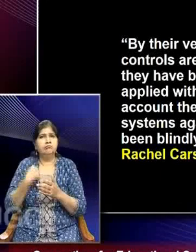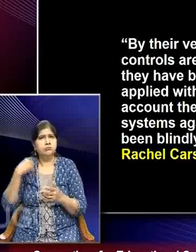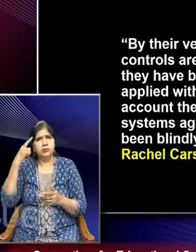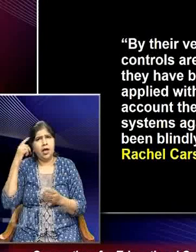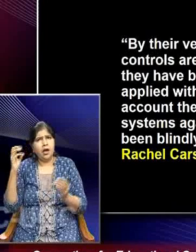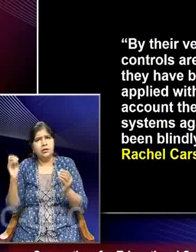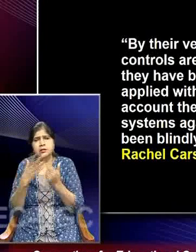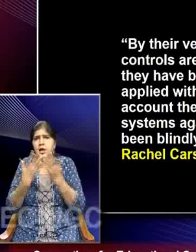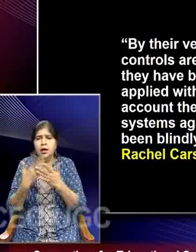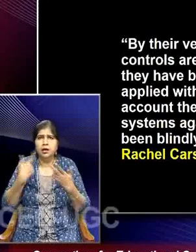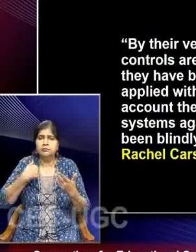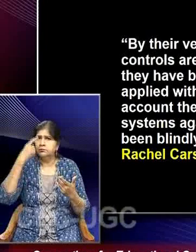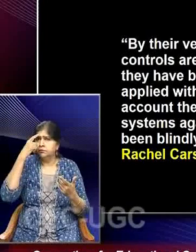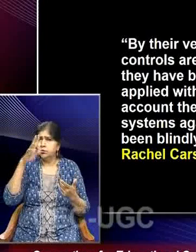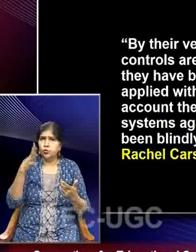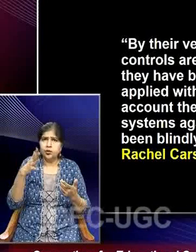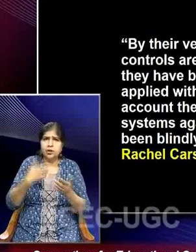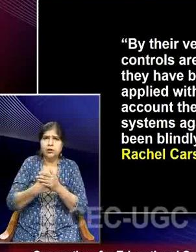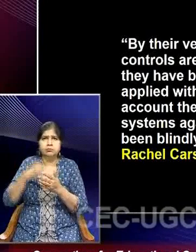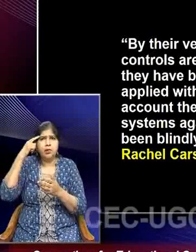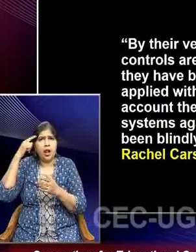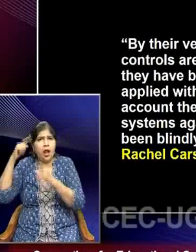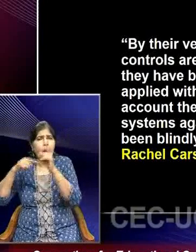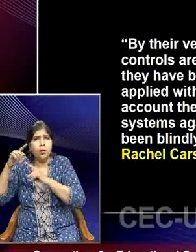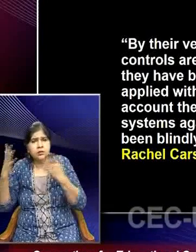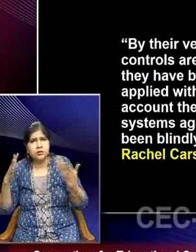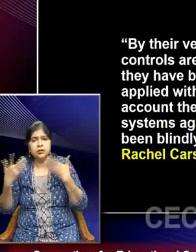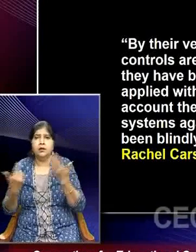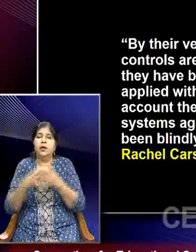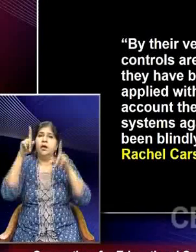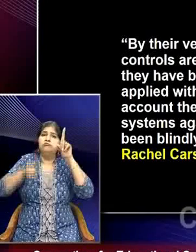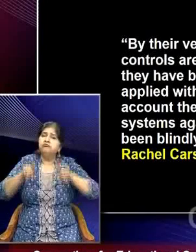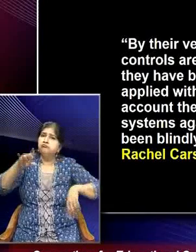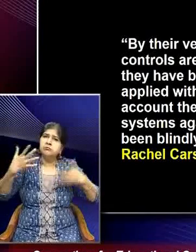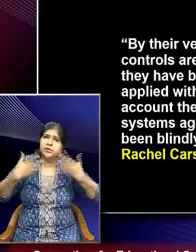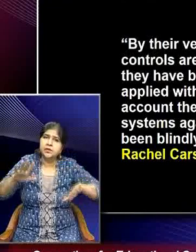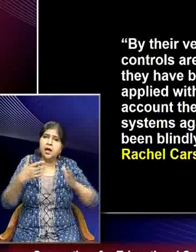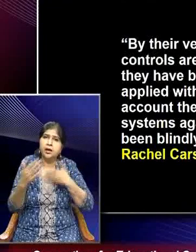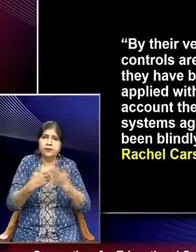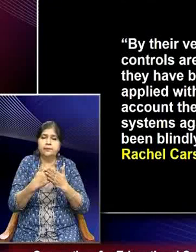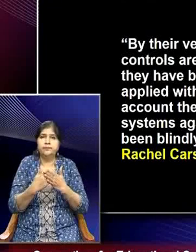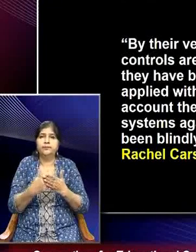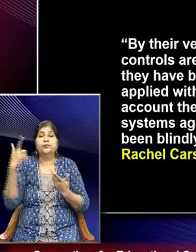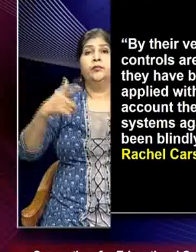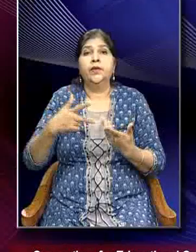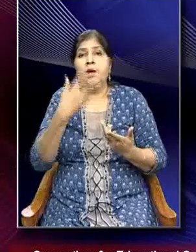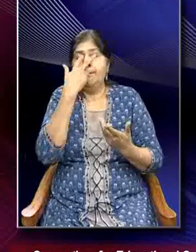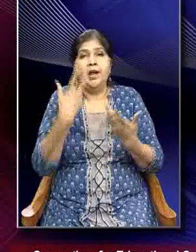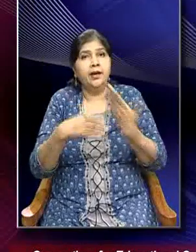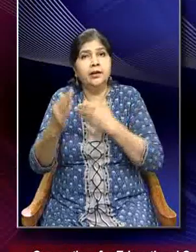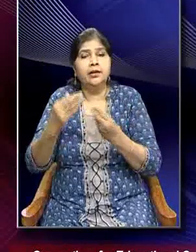the complex biological systems against which they have been blindly